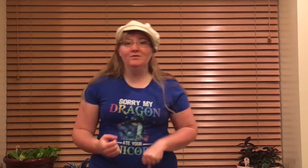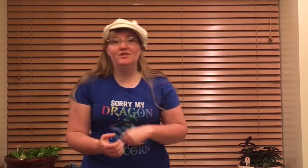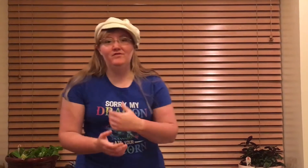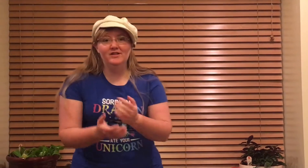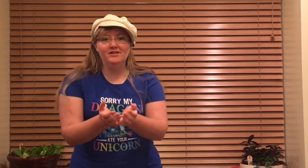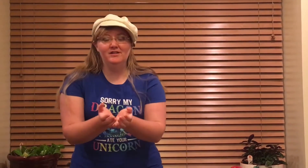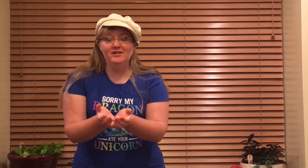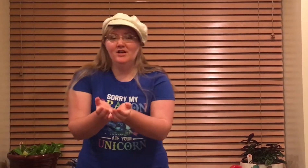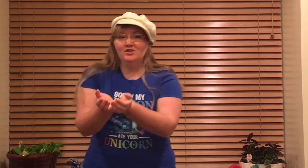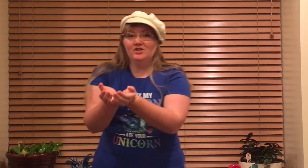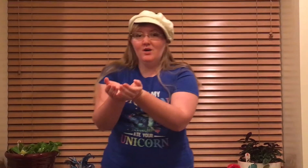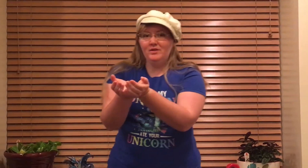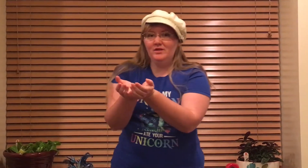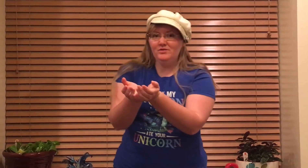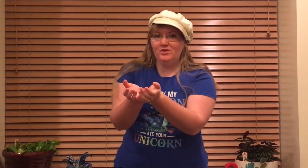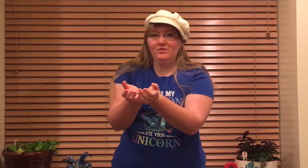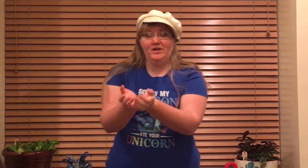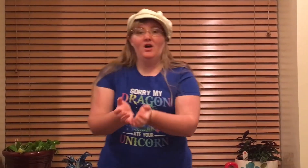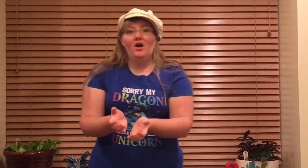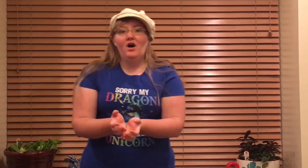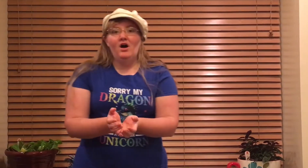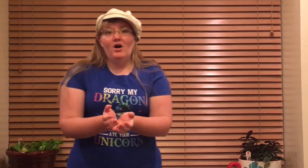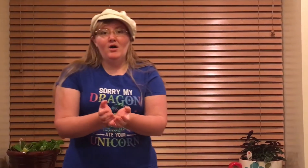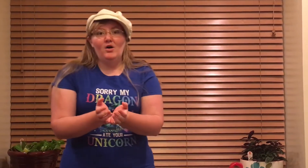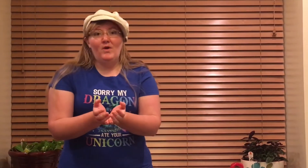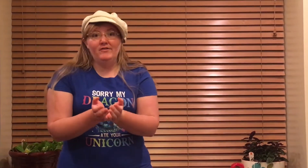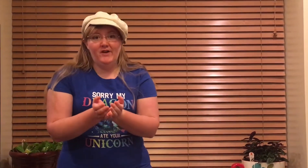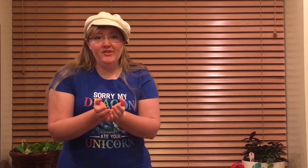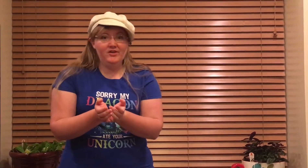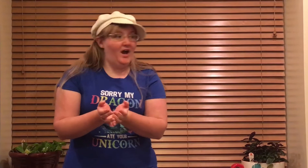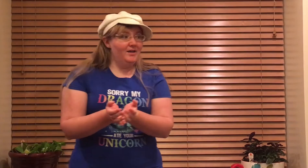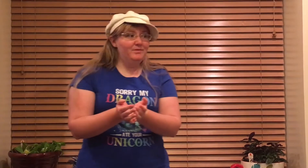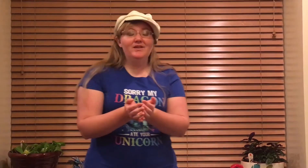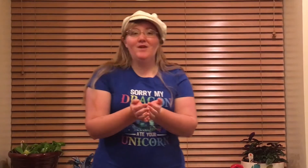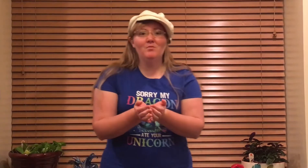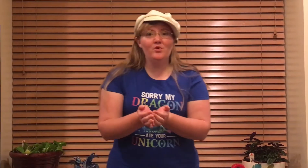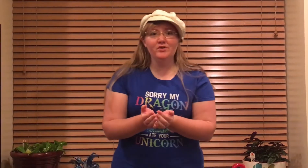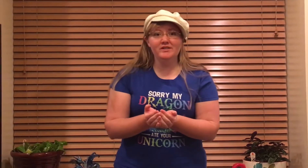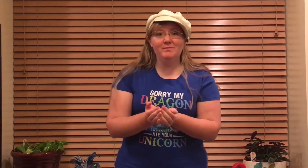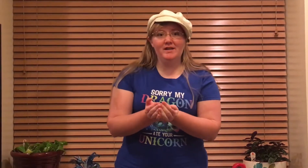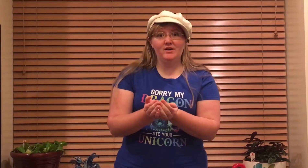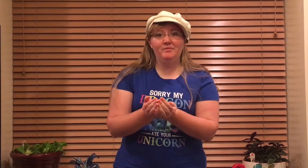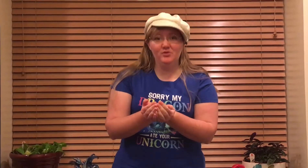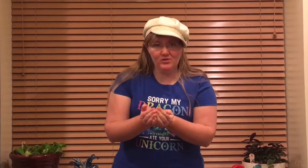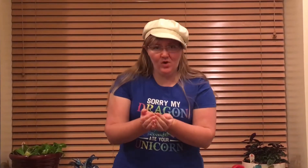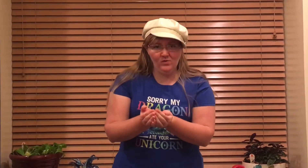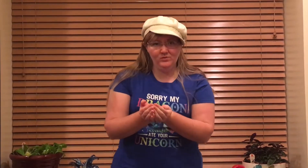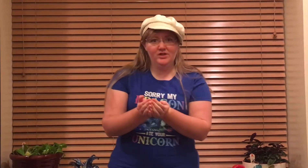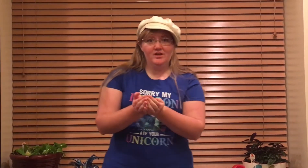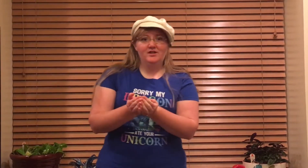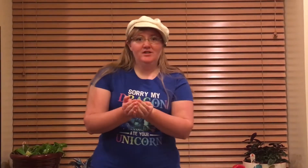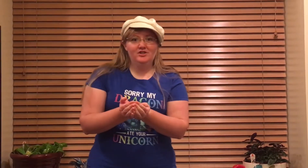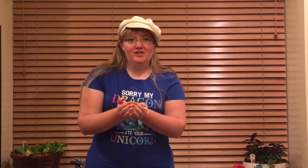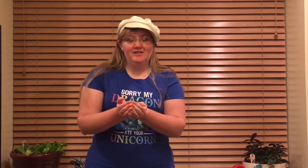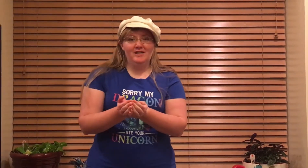into the field and saw what he was holding. Why, Father, I believe that mortar is made out of pure gold, she said.